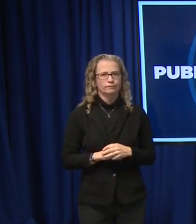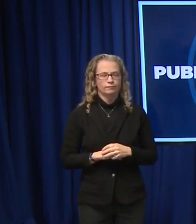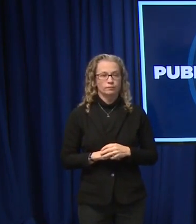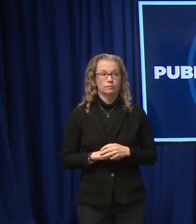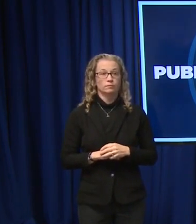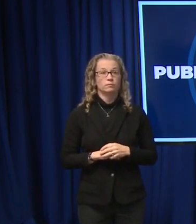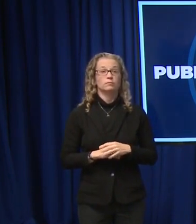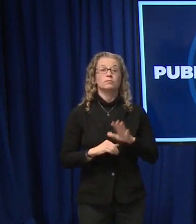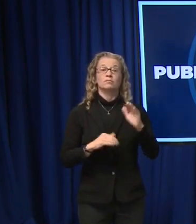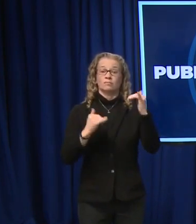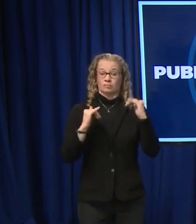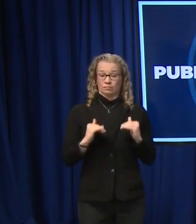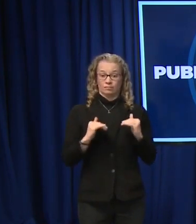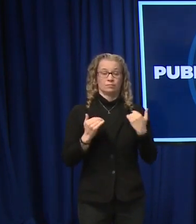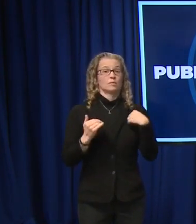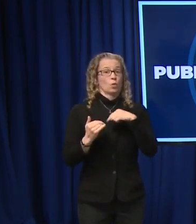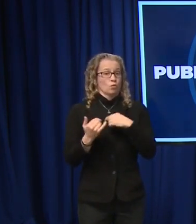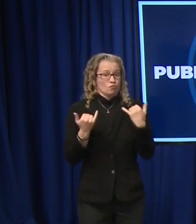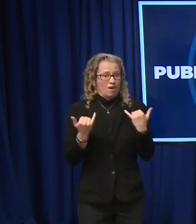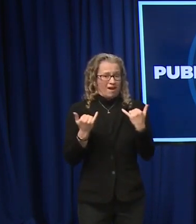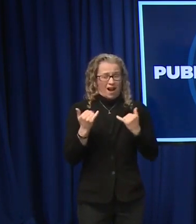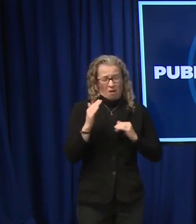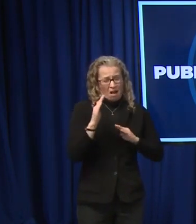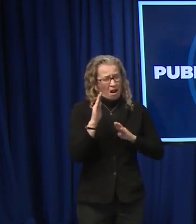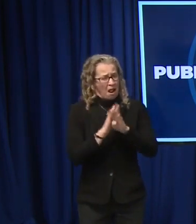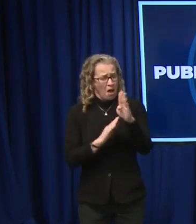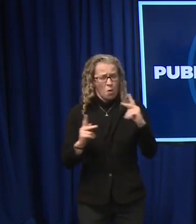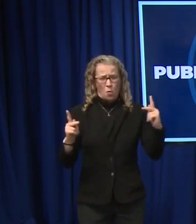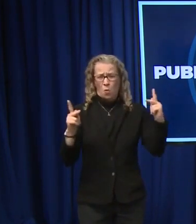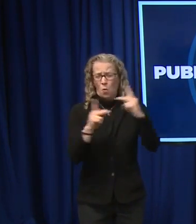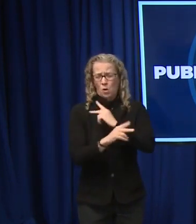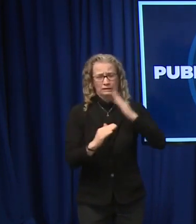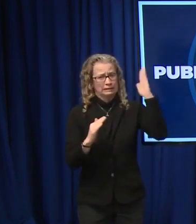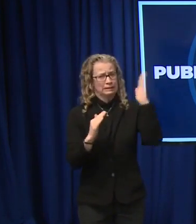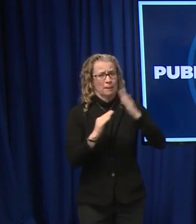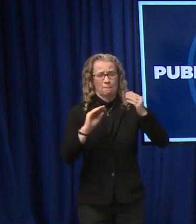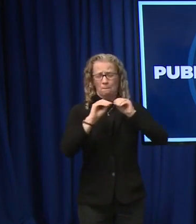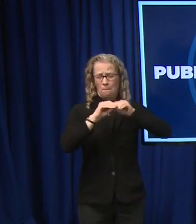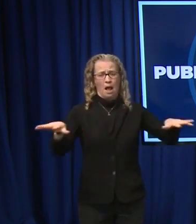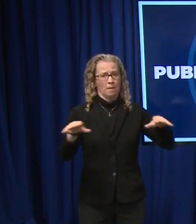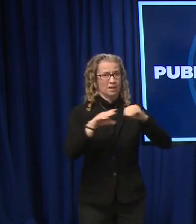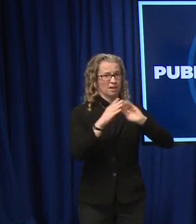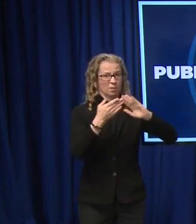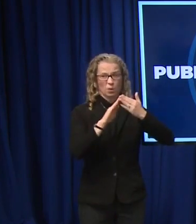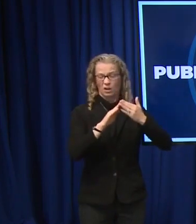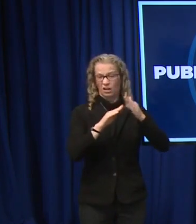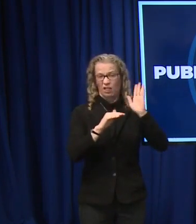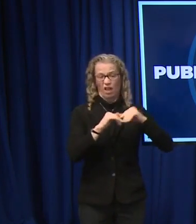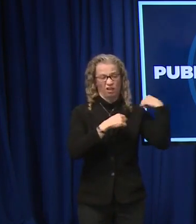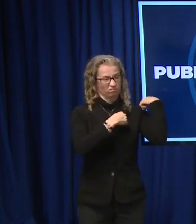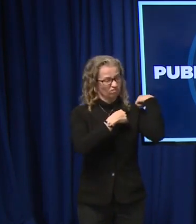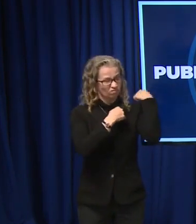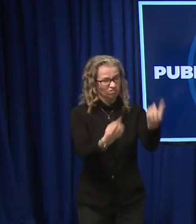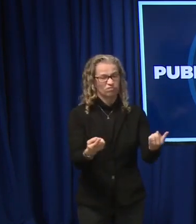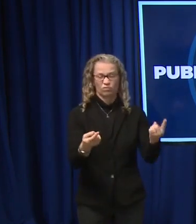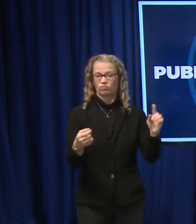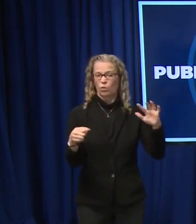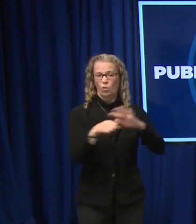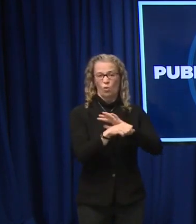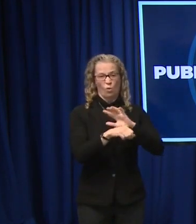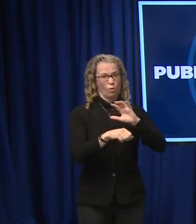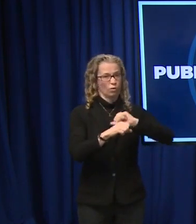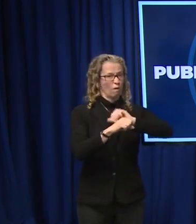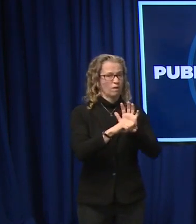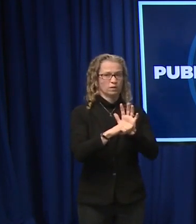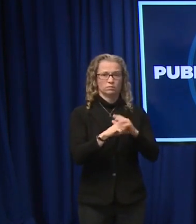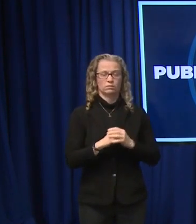So as mentioned, we're currently experiencing the highest level of COVID-19 in our communities that we've seen at any point during this pandemic. And